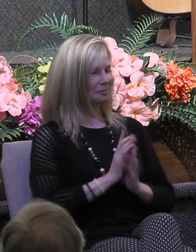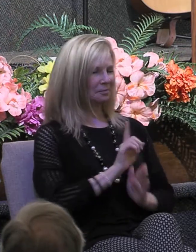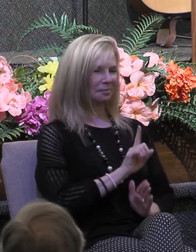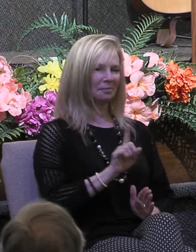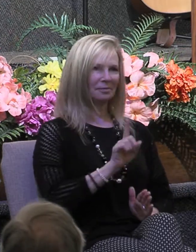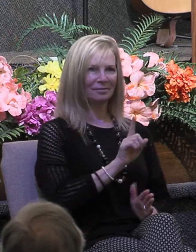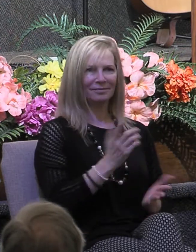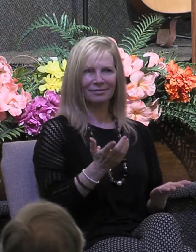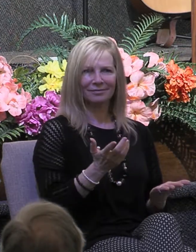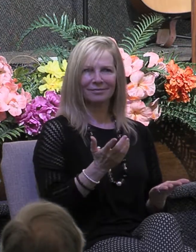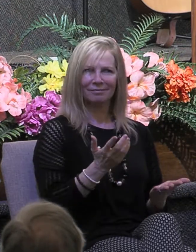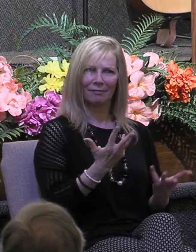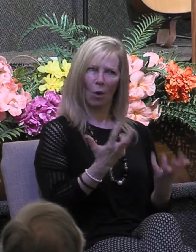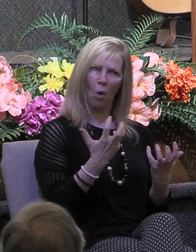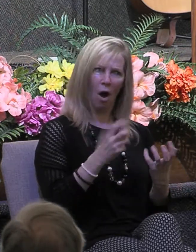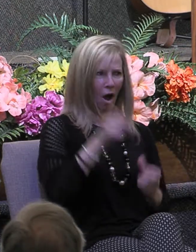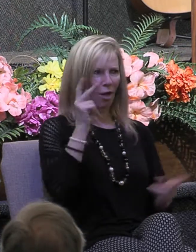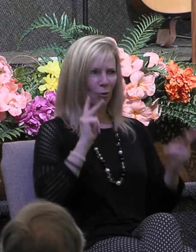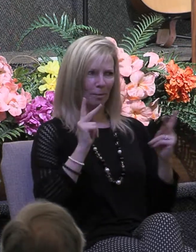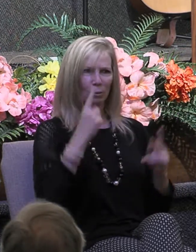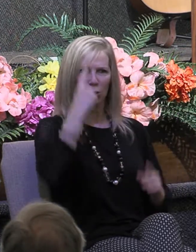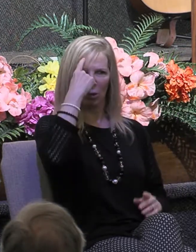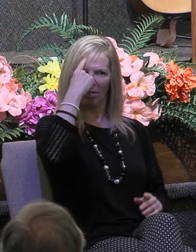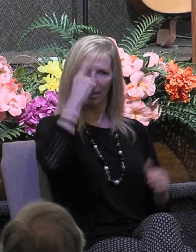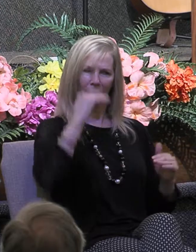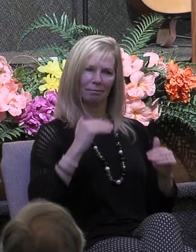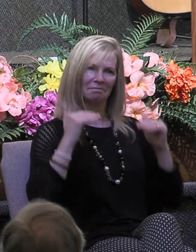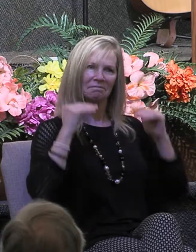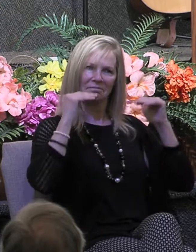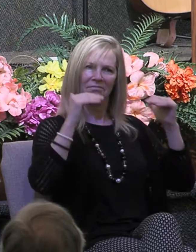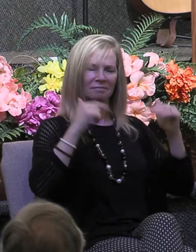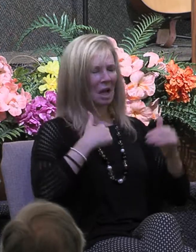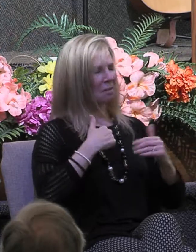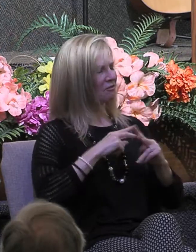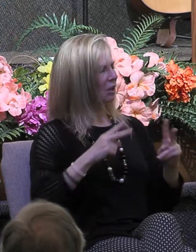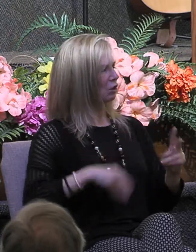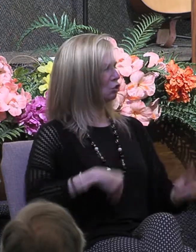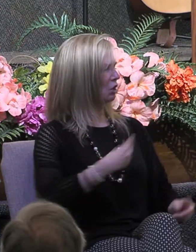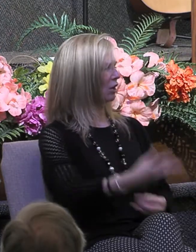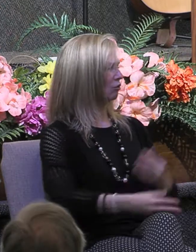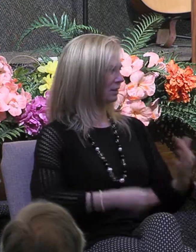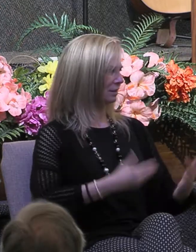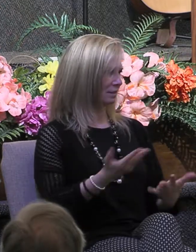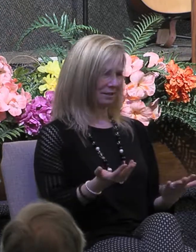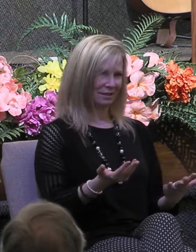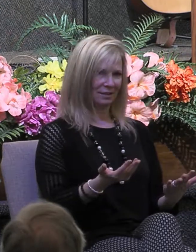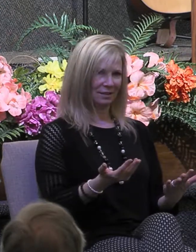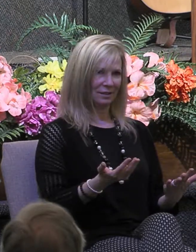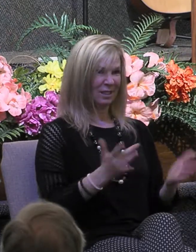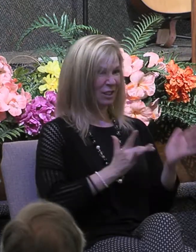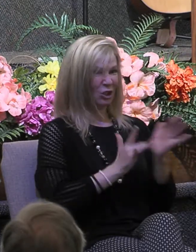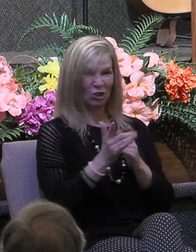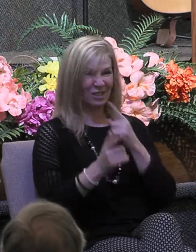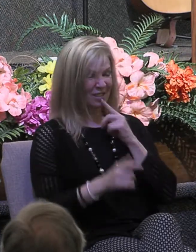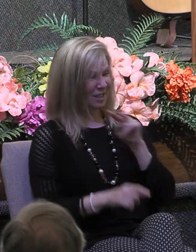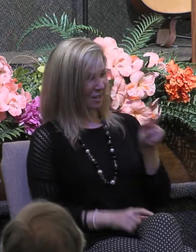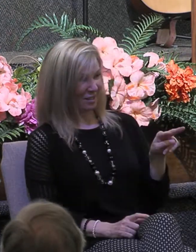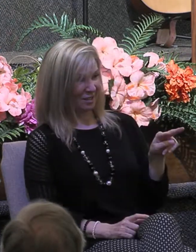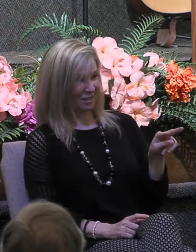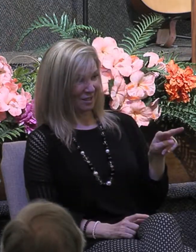in other words they they wanted others though to think highly of them as just generous men so much so that Jesus said that when they gave